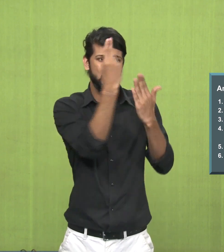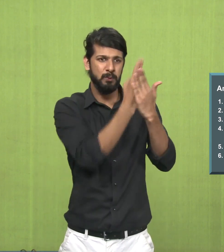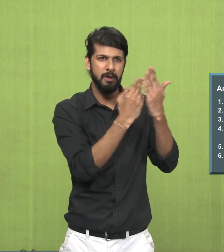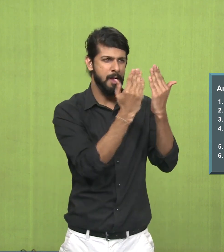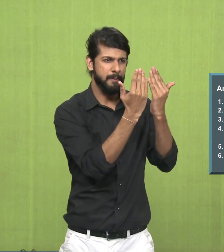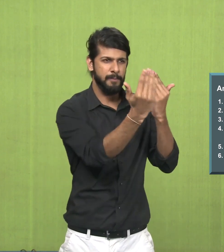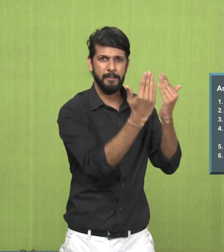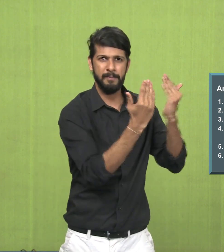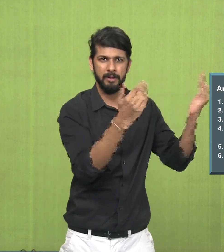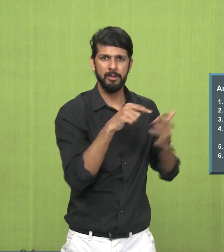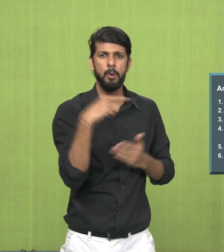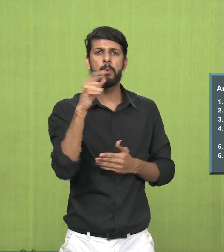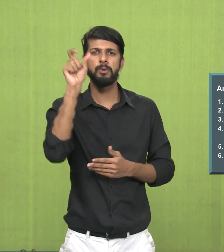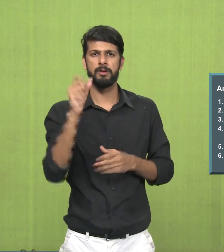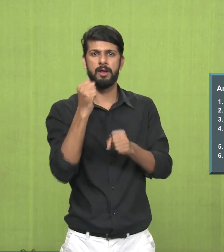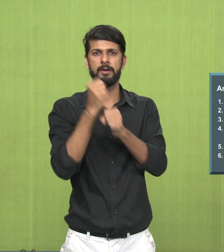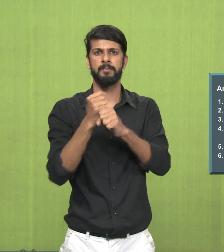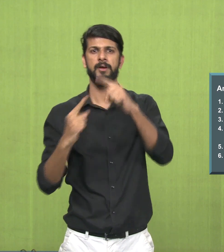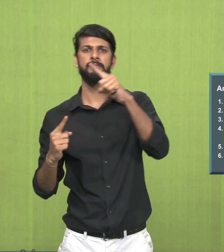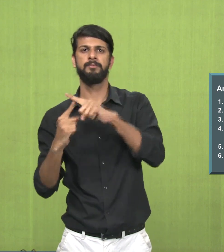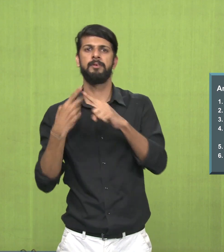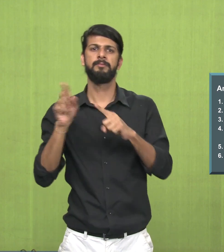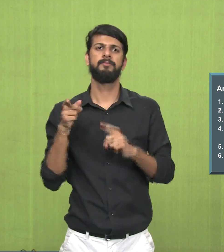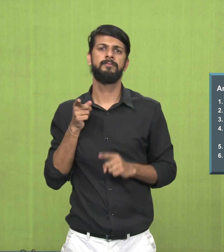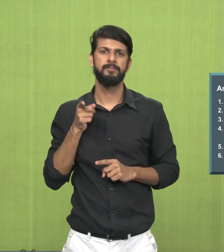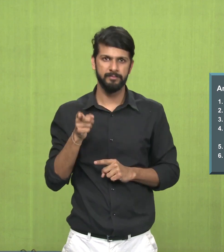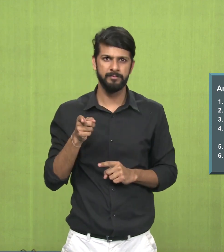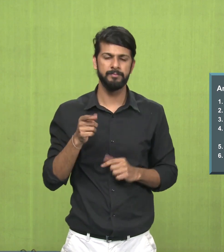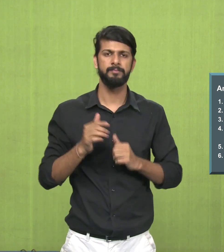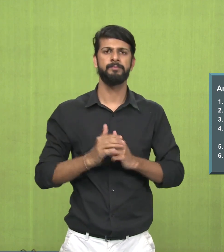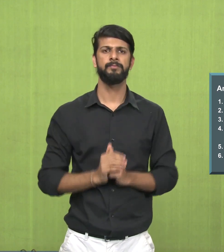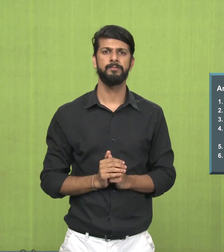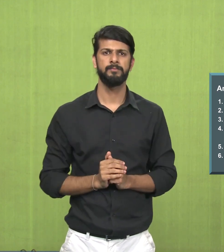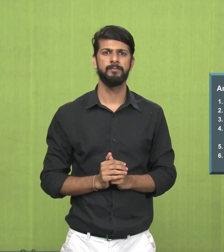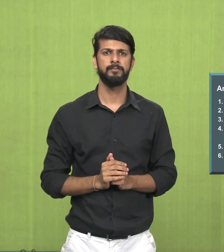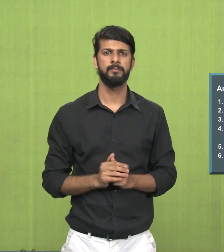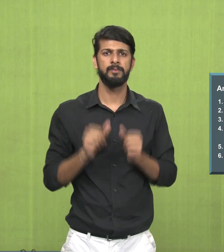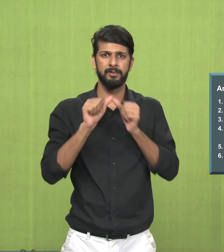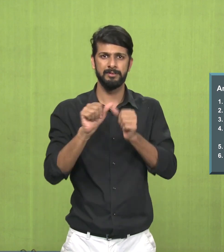Answers, answer number 1, the magician is painted by Gagendranath Tagore.